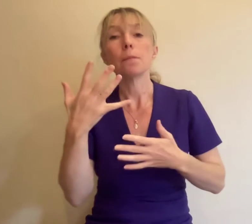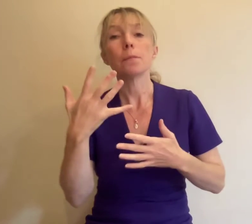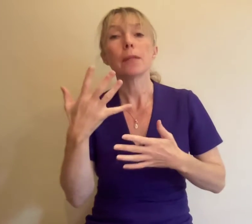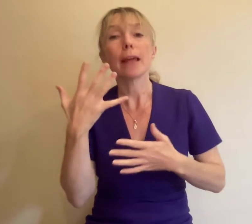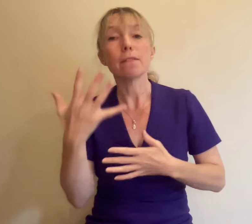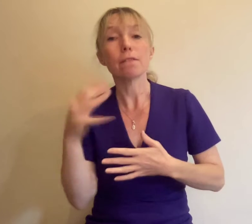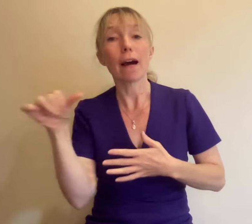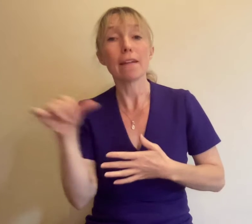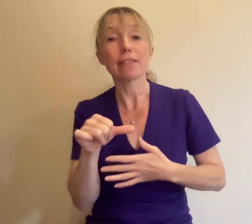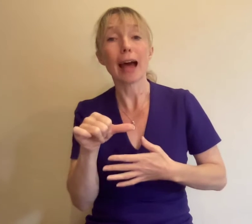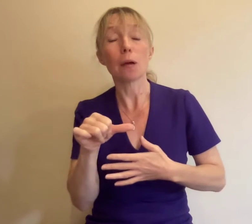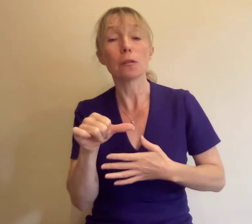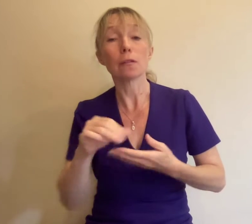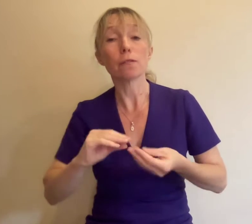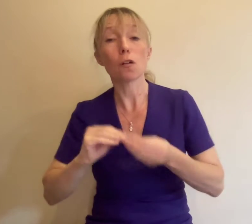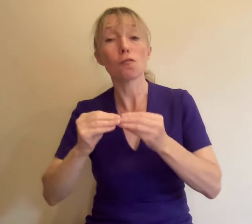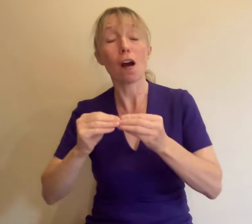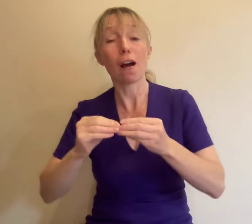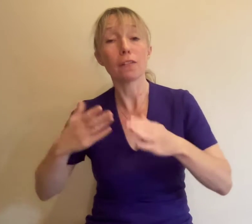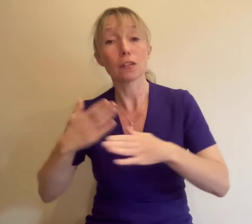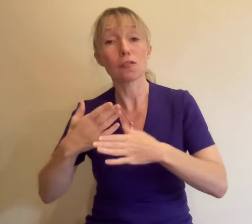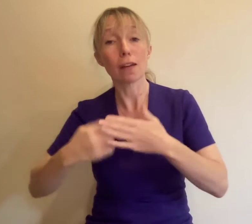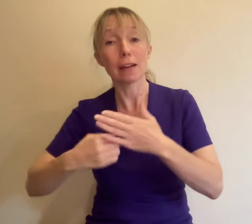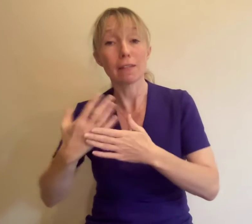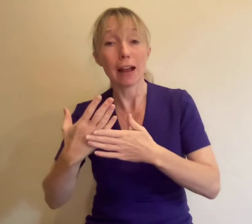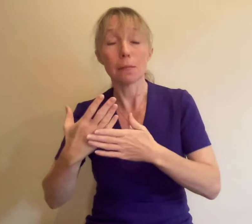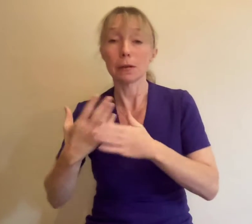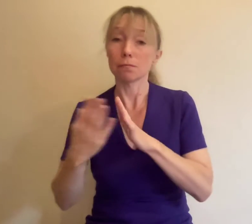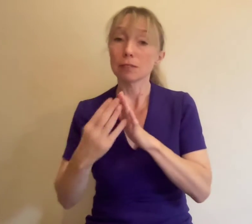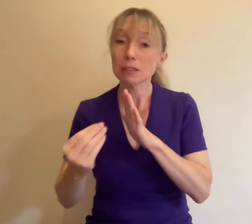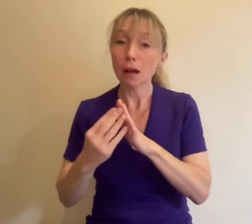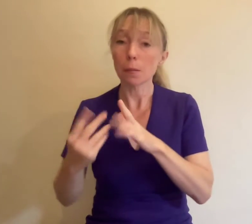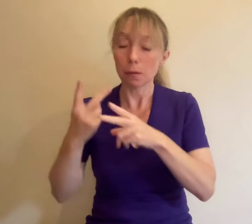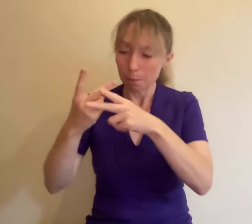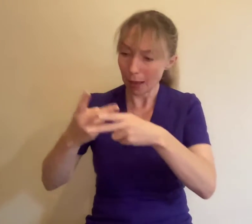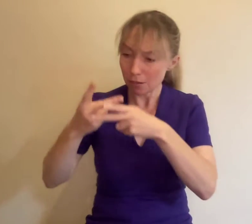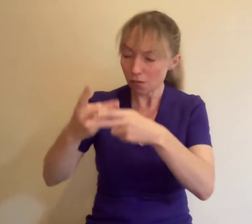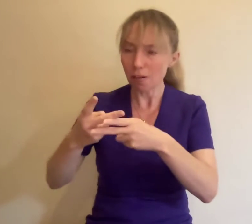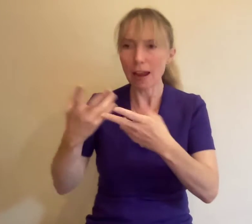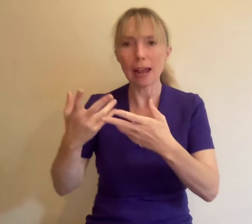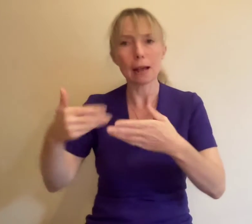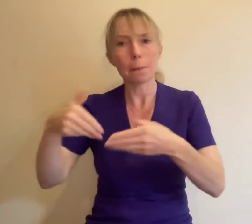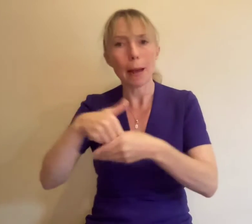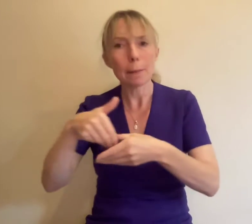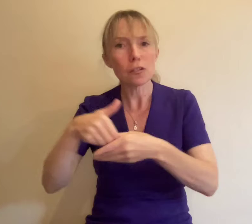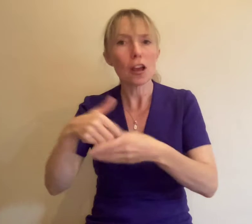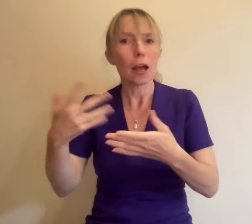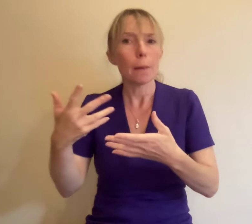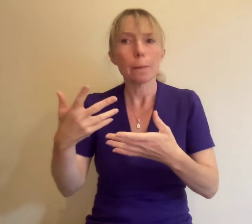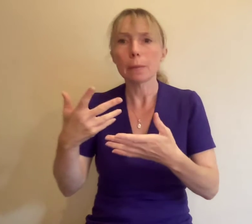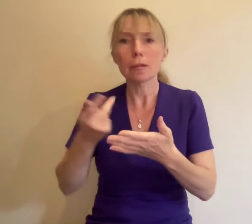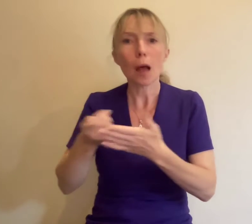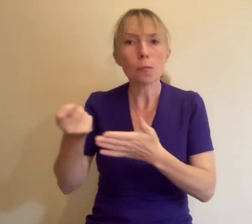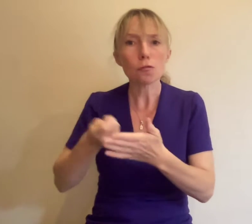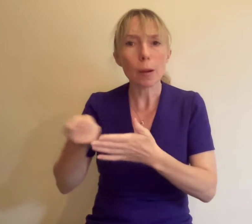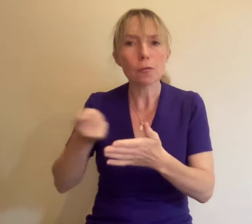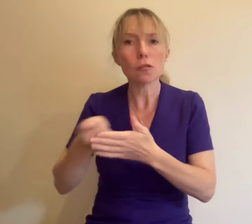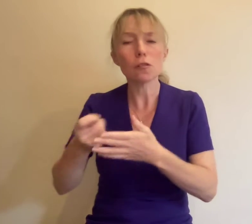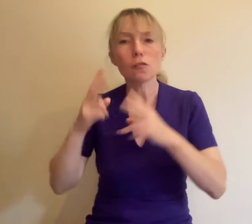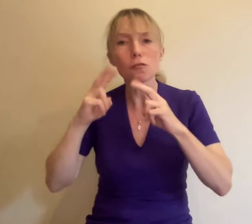development 17. For example, mentoring, memberships, subscriptions, research costs 17. For example, travel